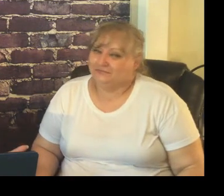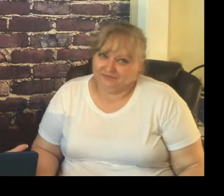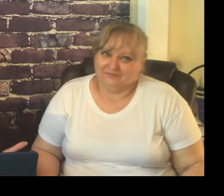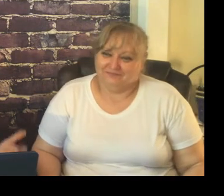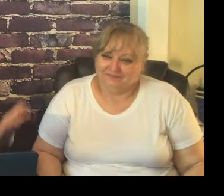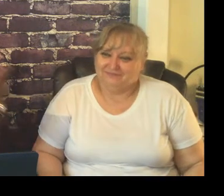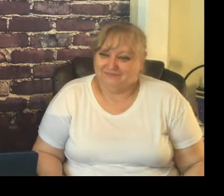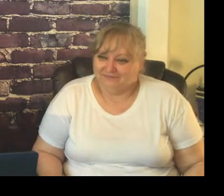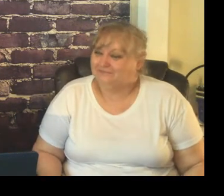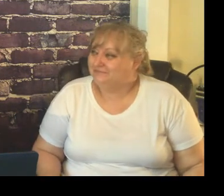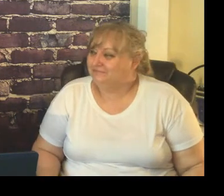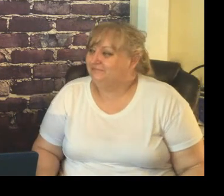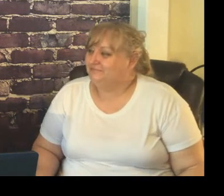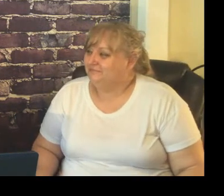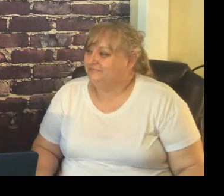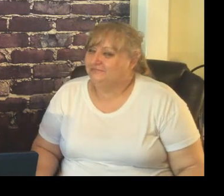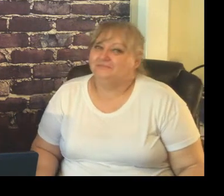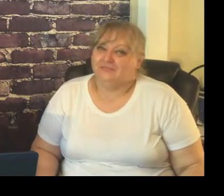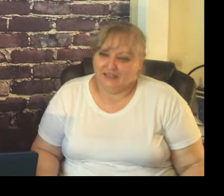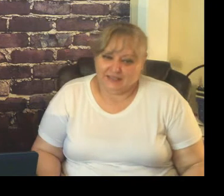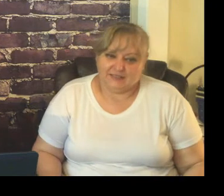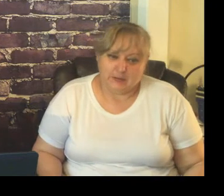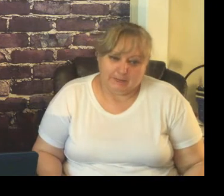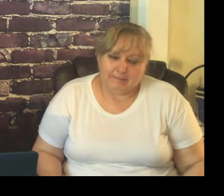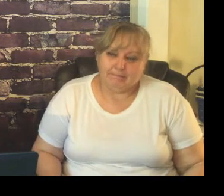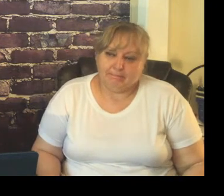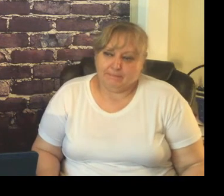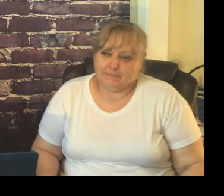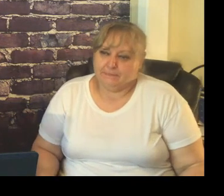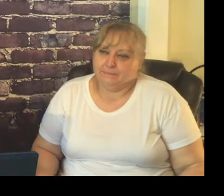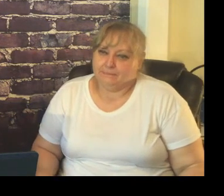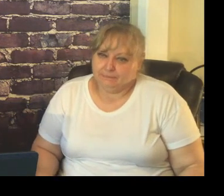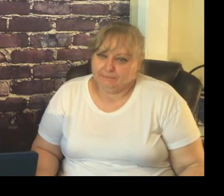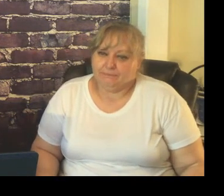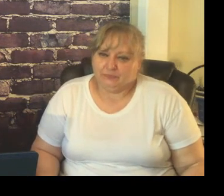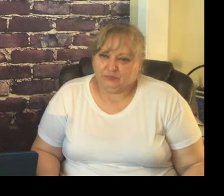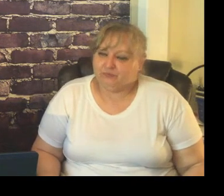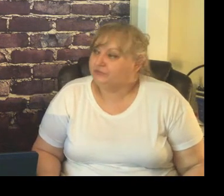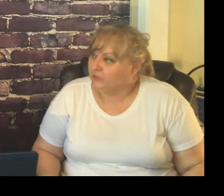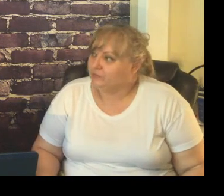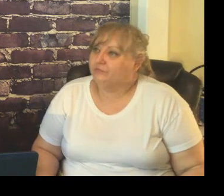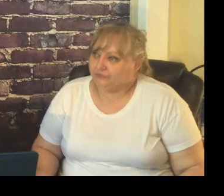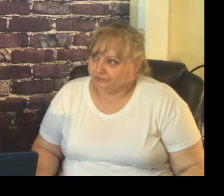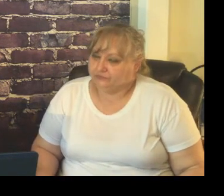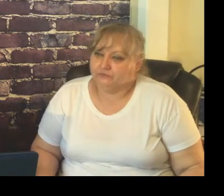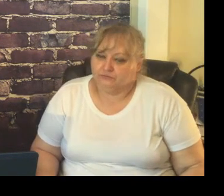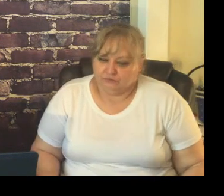with them figure out what works for you that's the most important thing you have to figure out what works for you